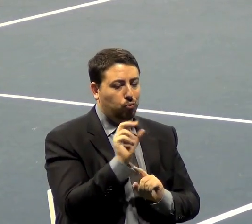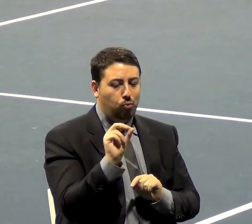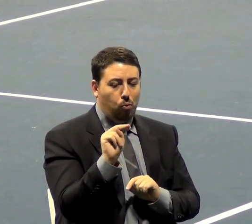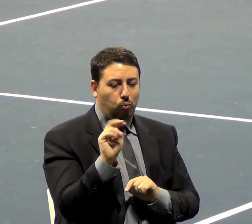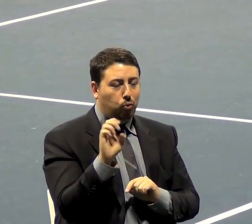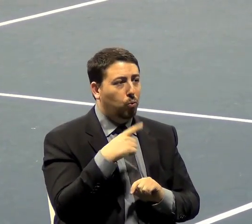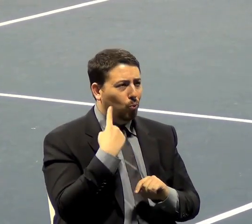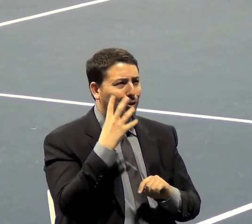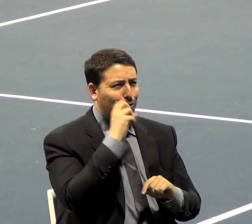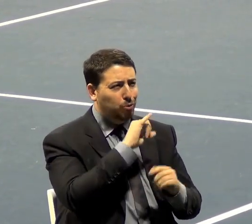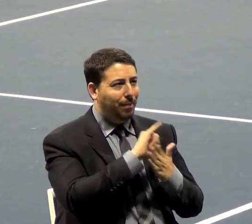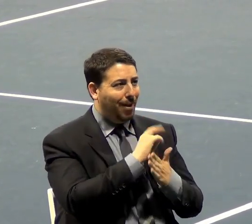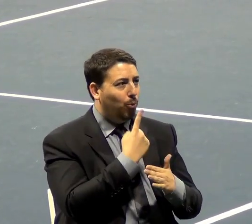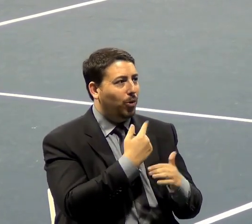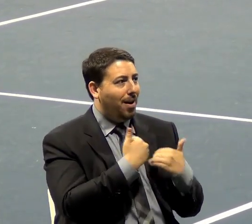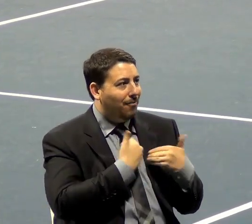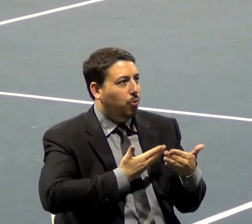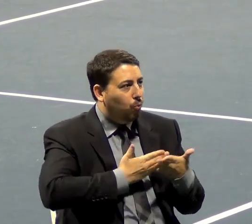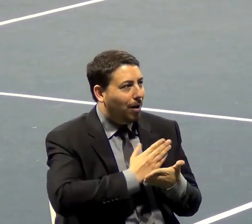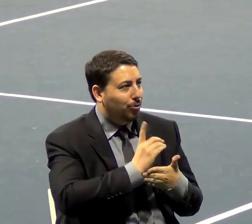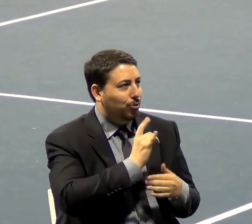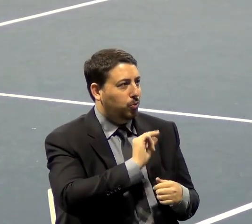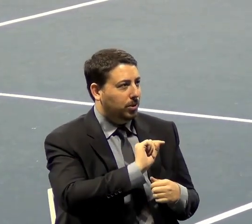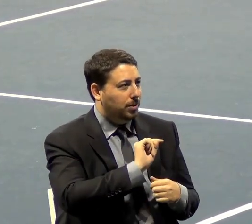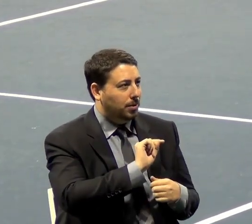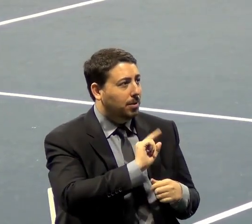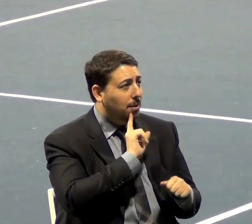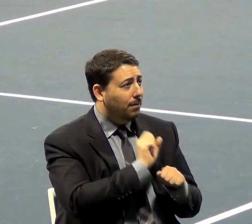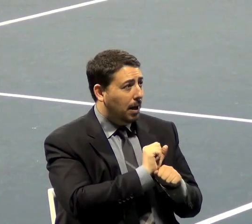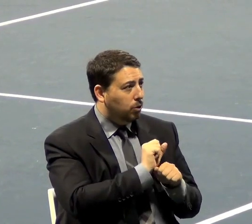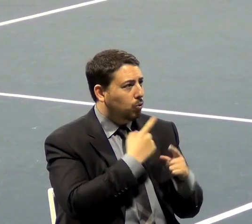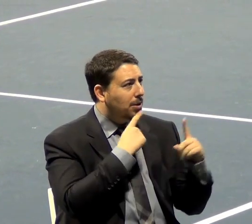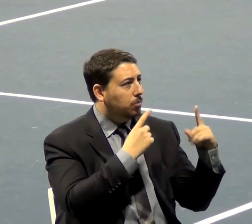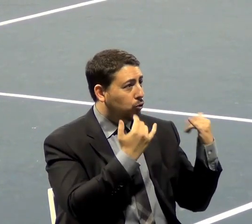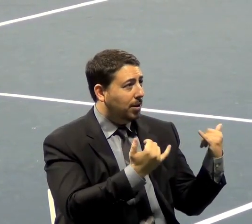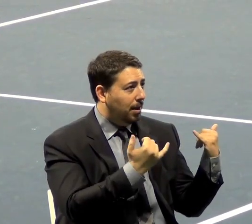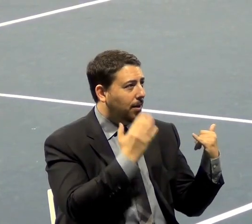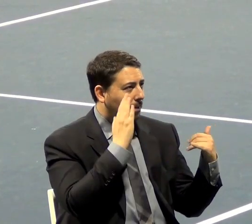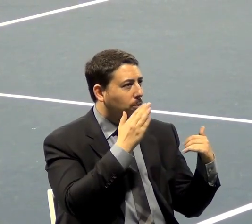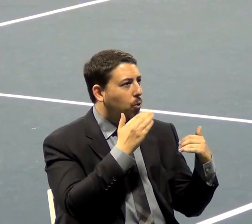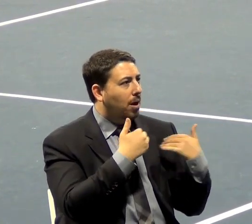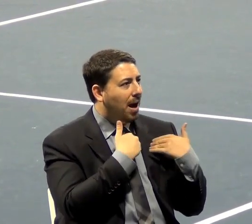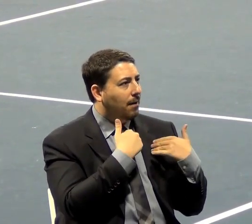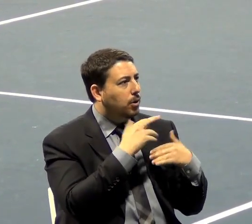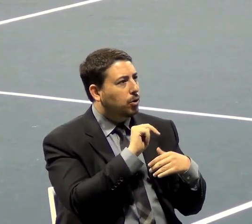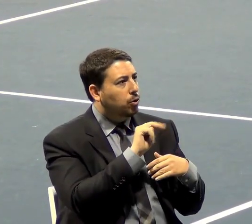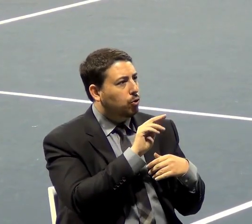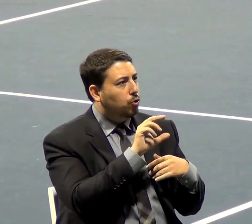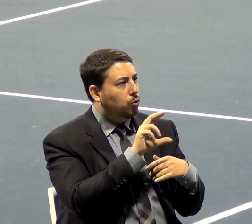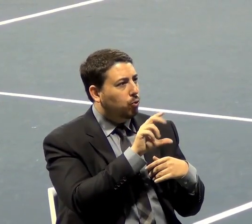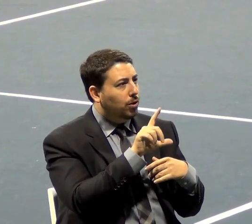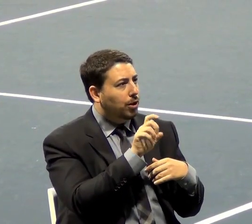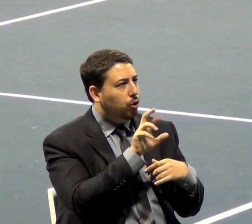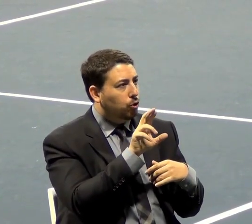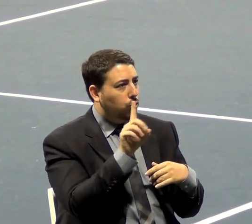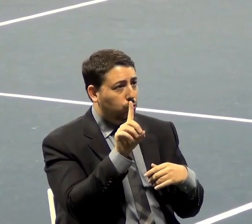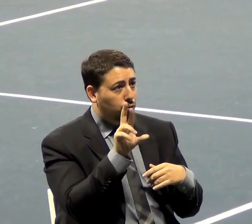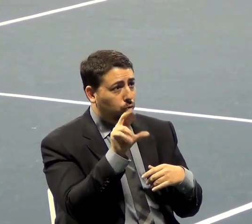right to do this. As a matter of fact, there was an announcement today that we're going to have nuclear drones, and these drones can stay up for